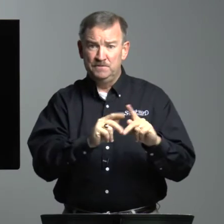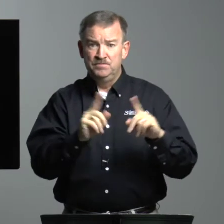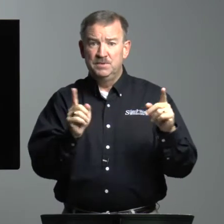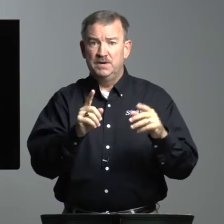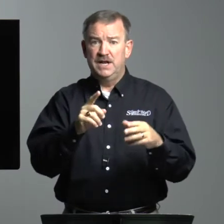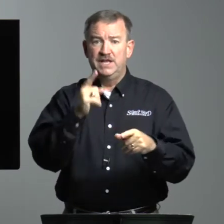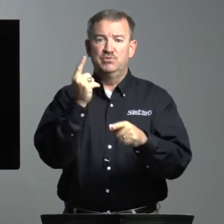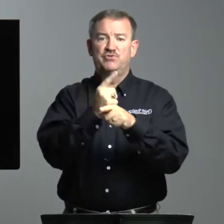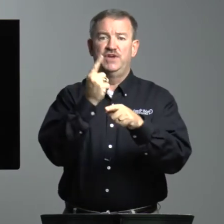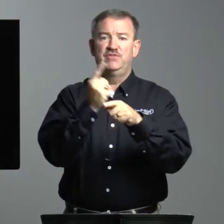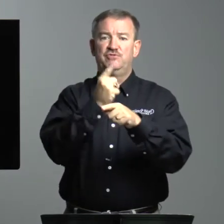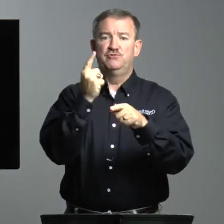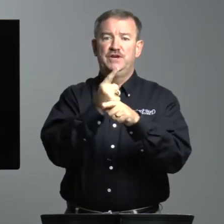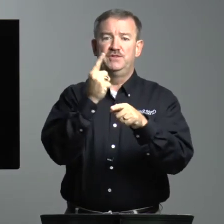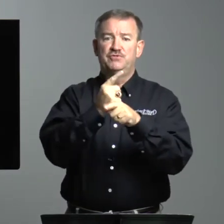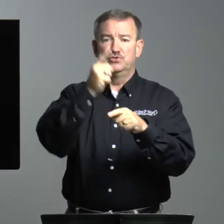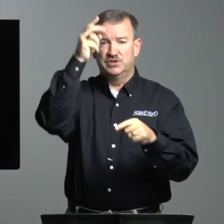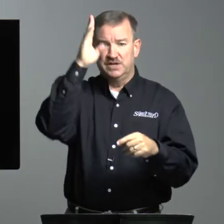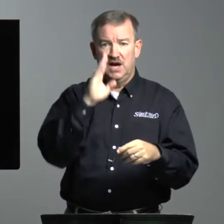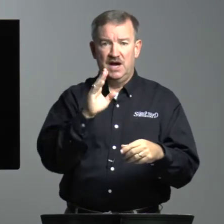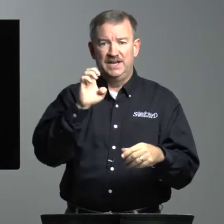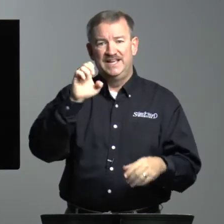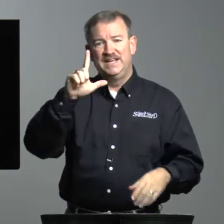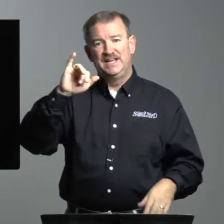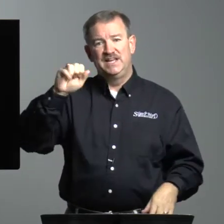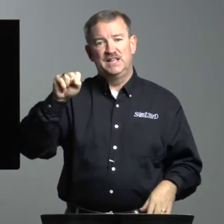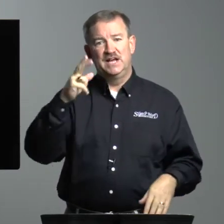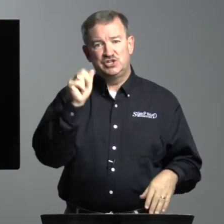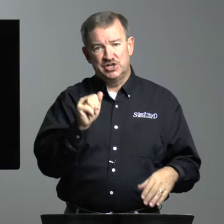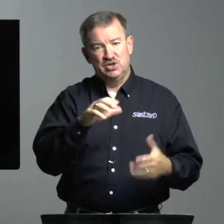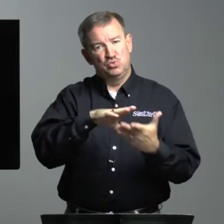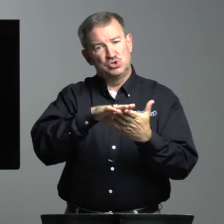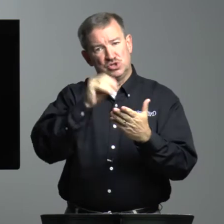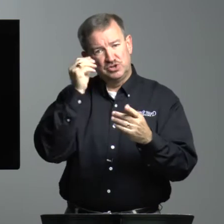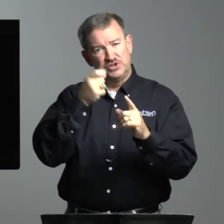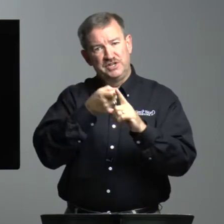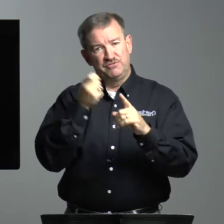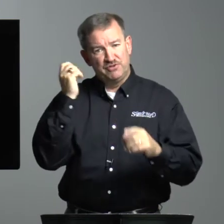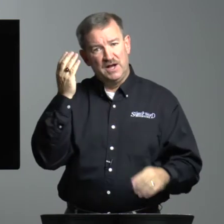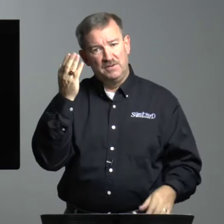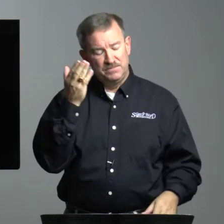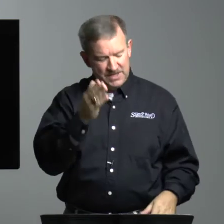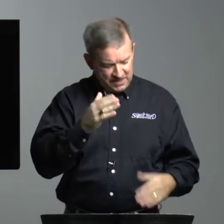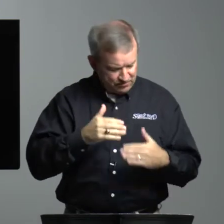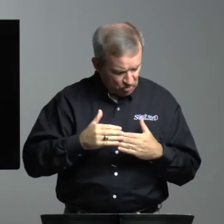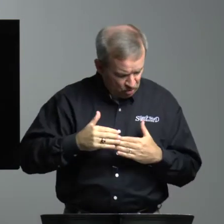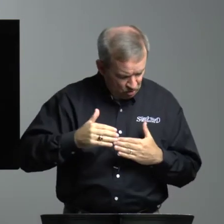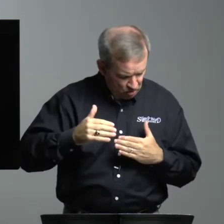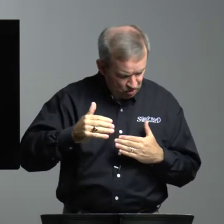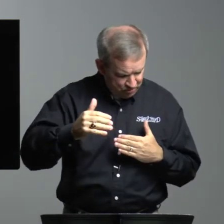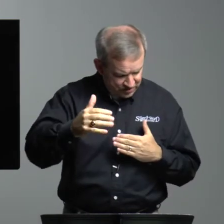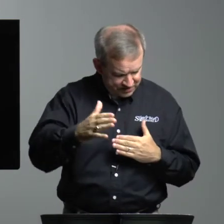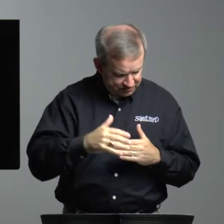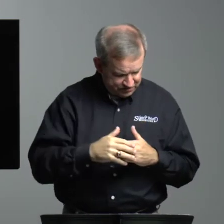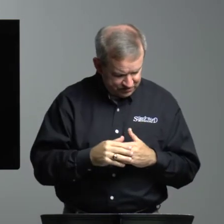But he was faithful, faithful to God. God, Elisha was learning from him all the way through.